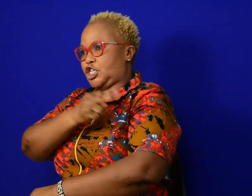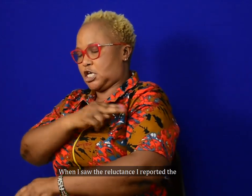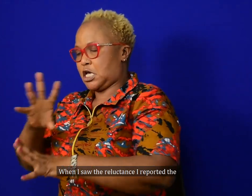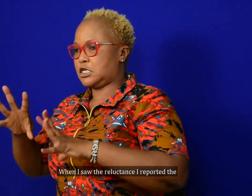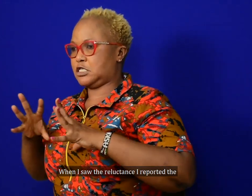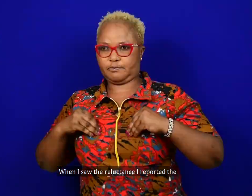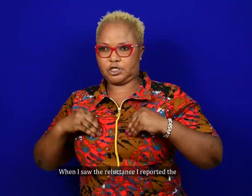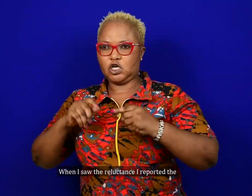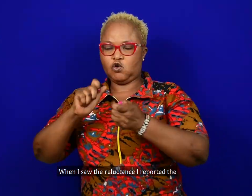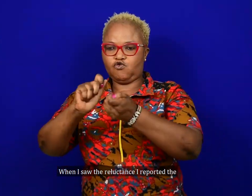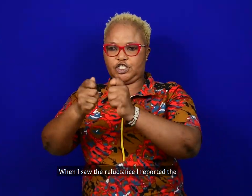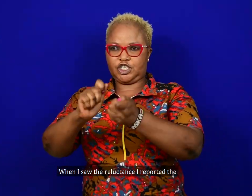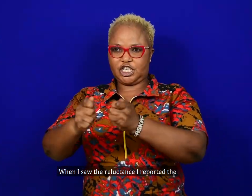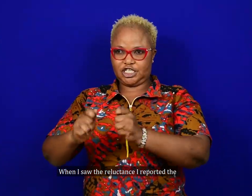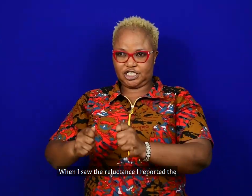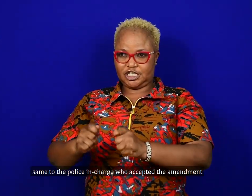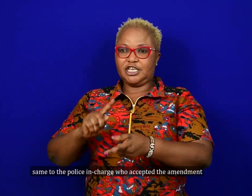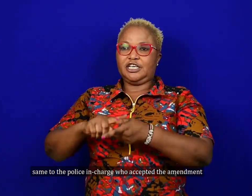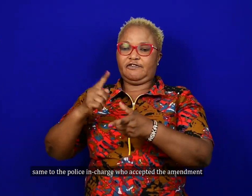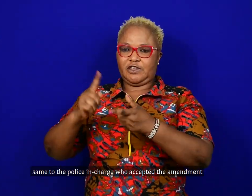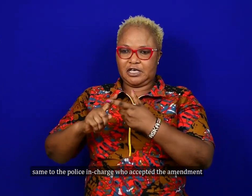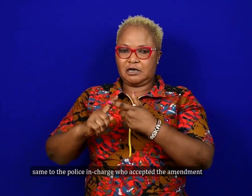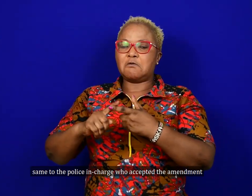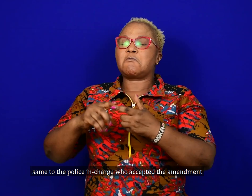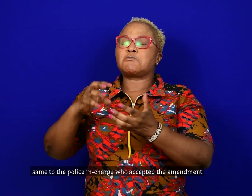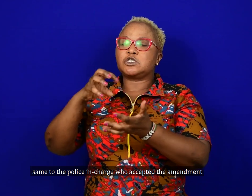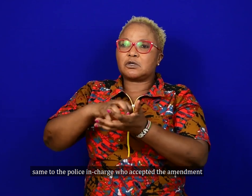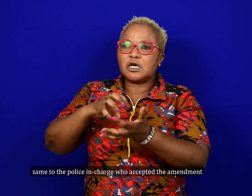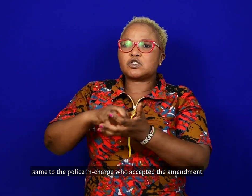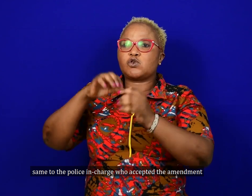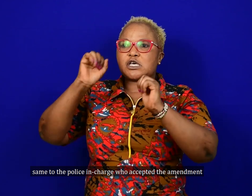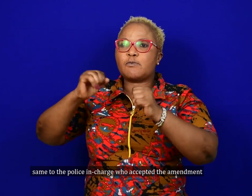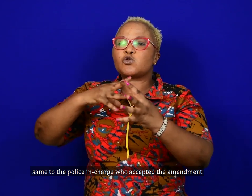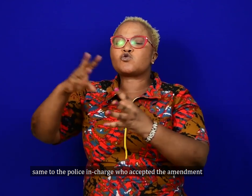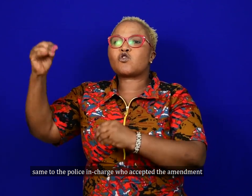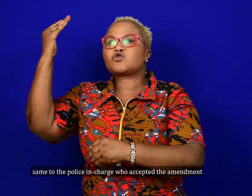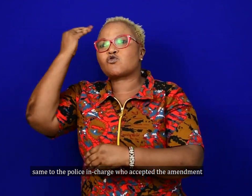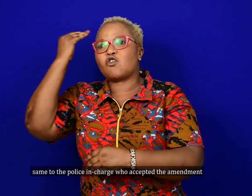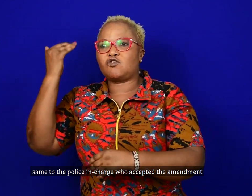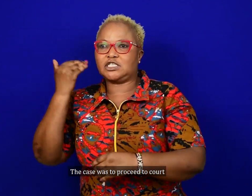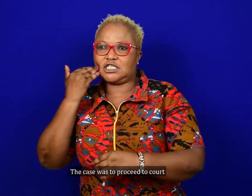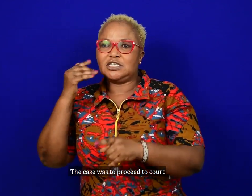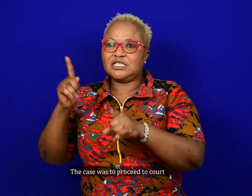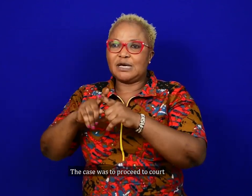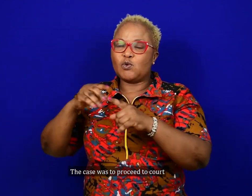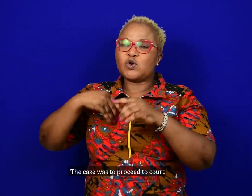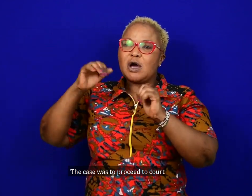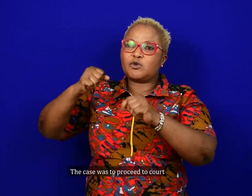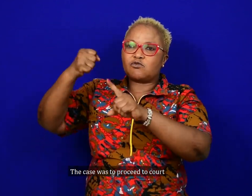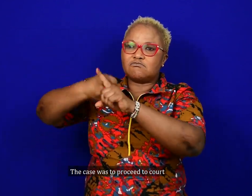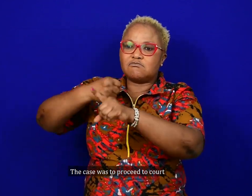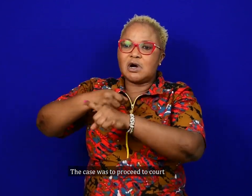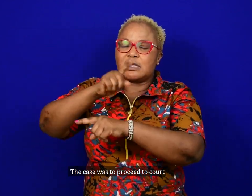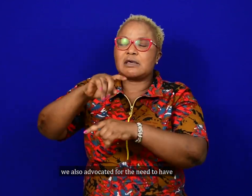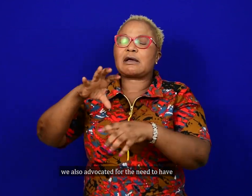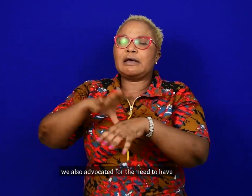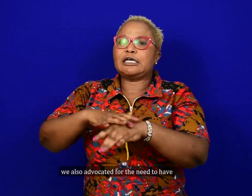When I saw the reluctance, I reported the same to the police in charge who accepted the amendment. The case was to proceed to court and we also